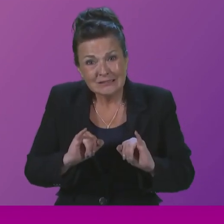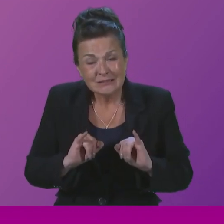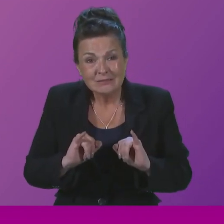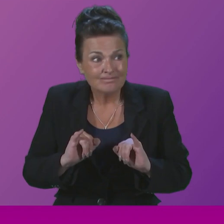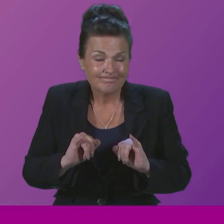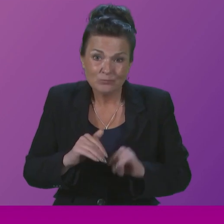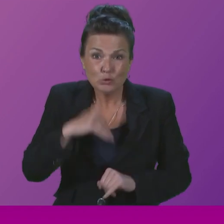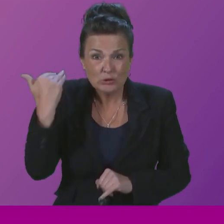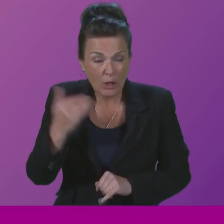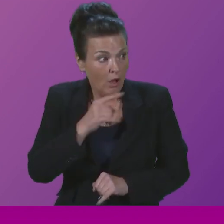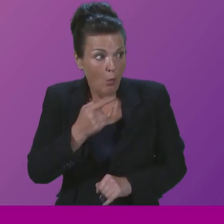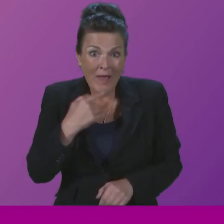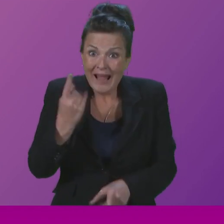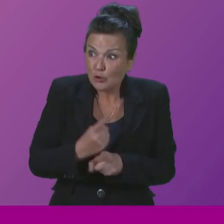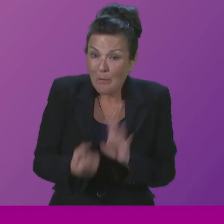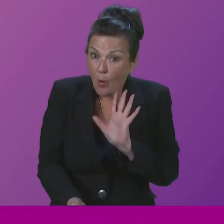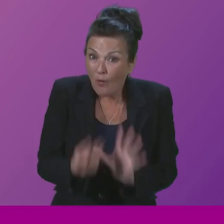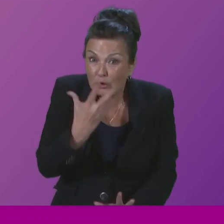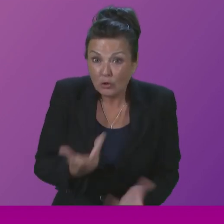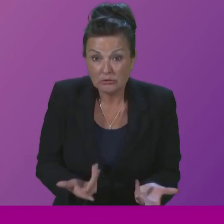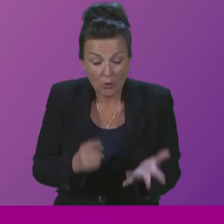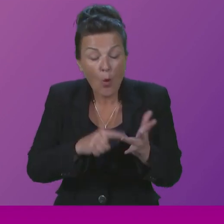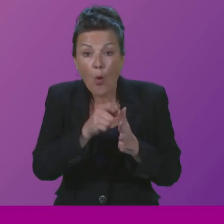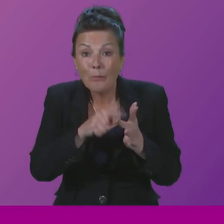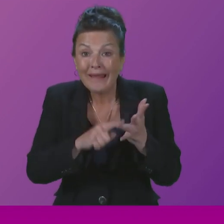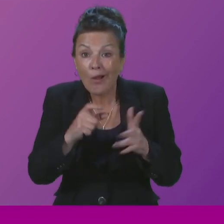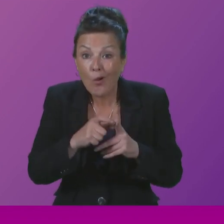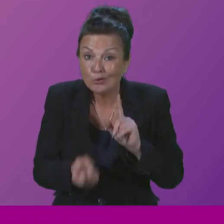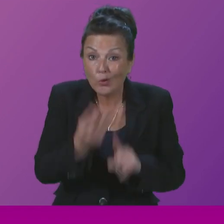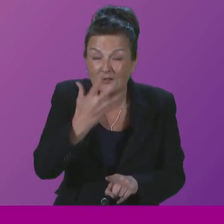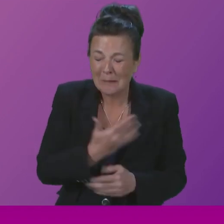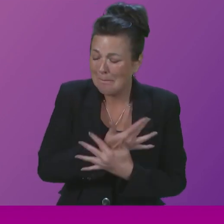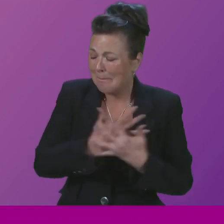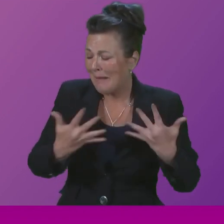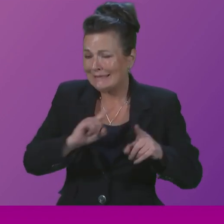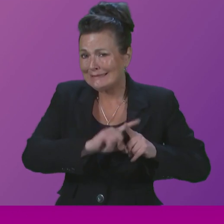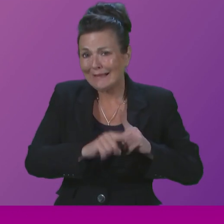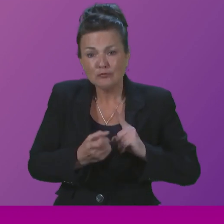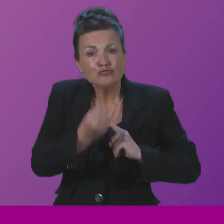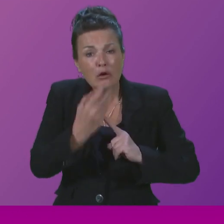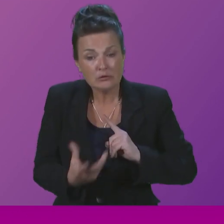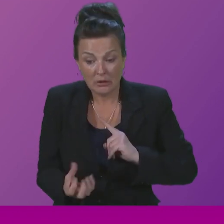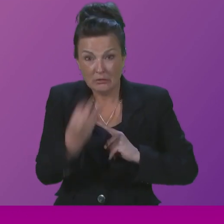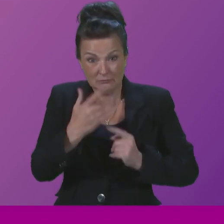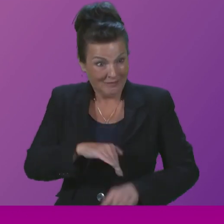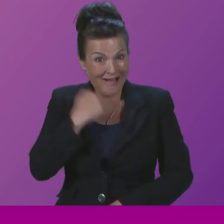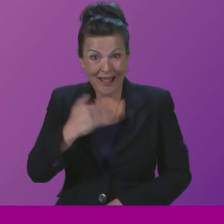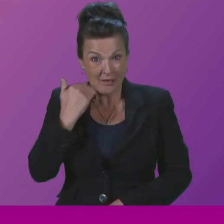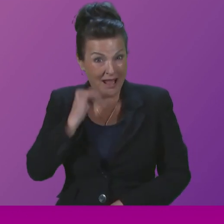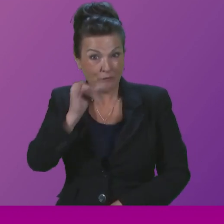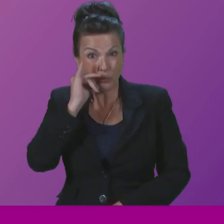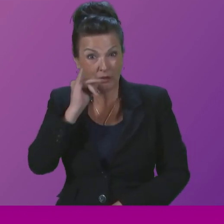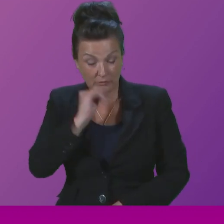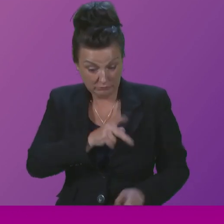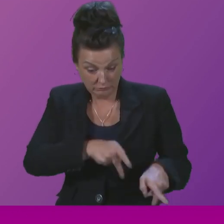First Minister? It is alarm. Opioid overdoses, multi-drug intoxication are killing people in our prisons on a weekly